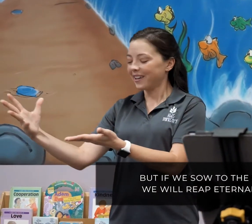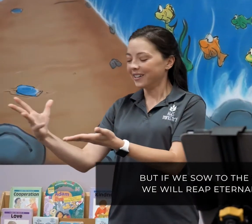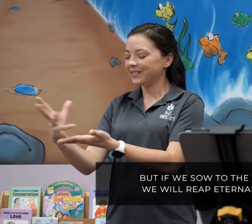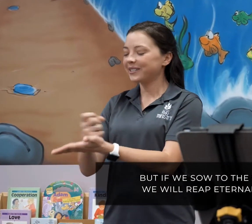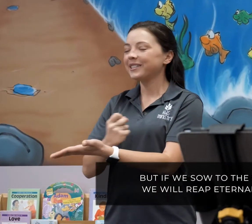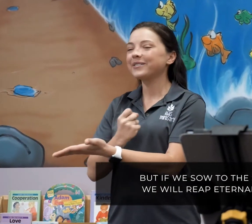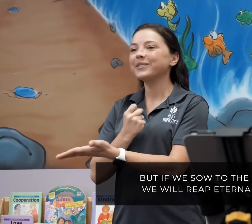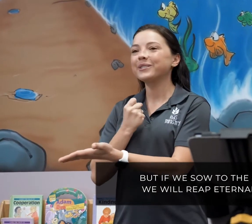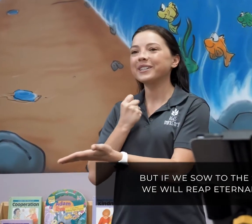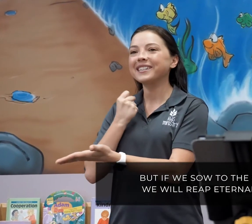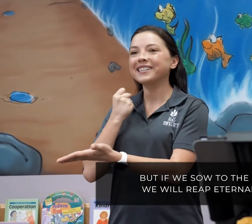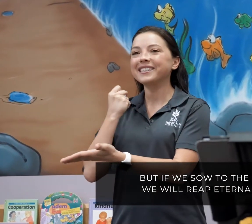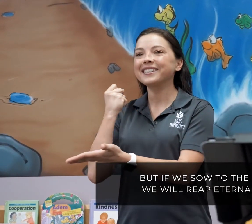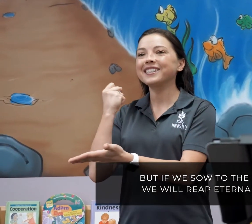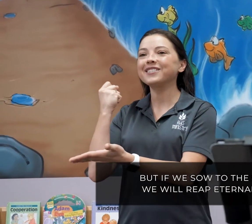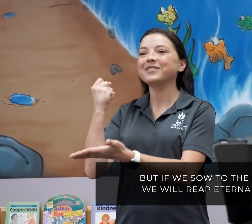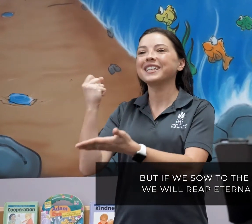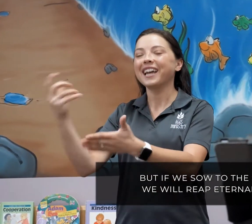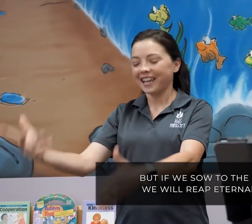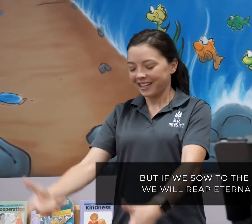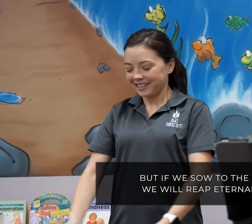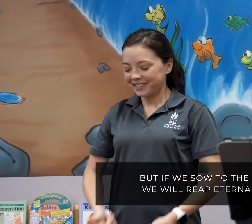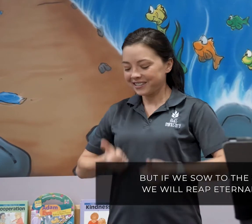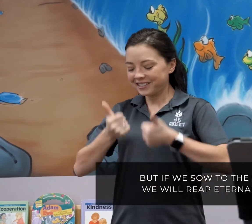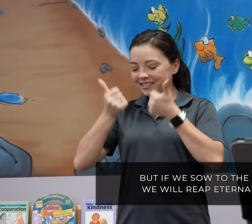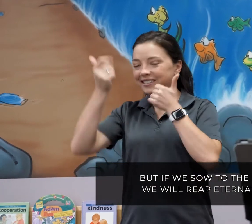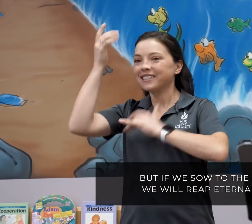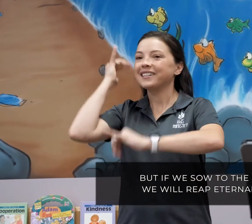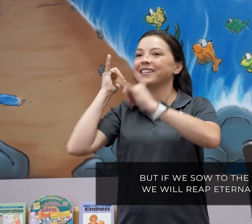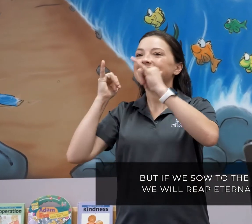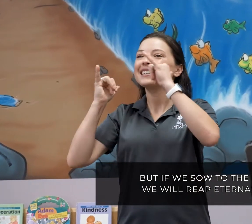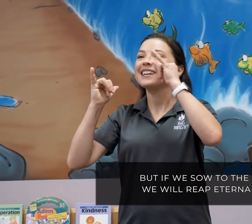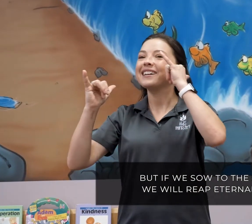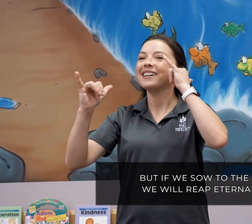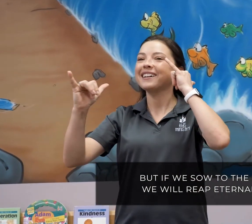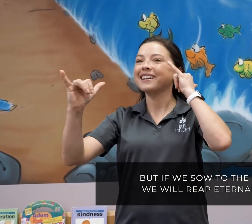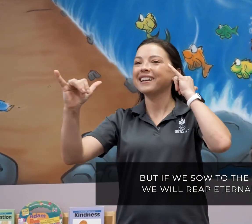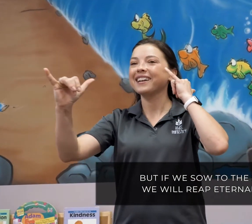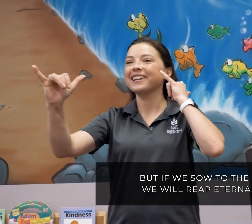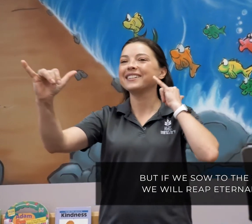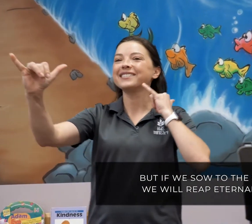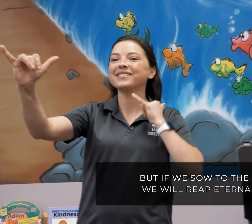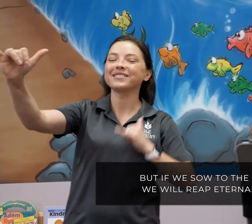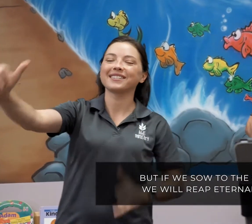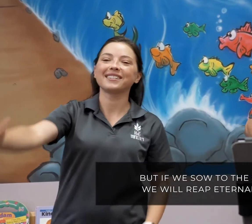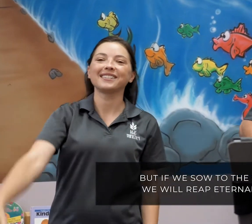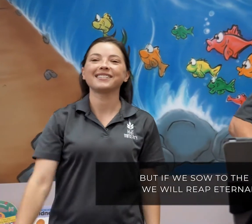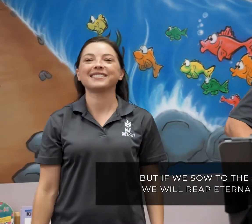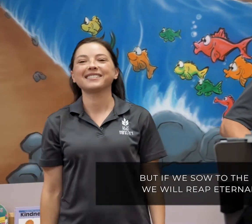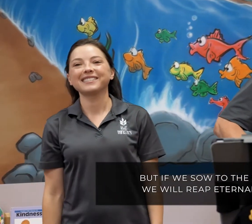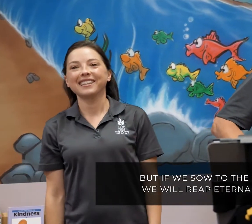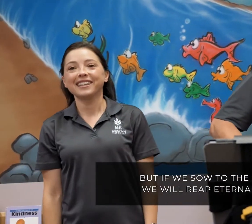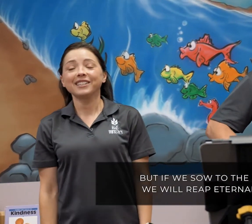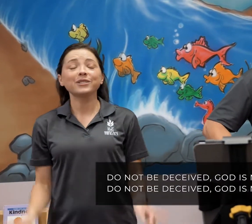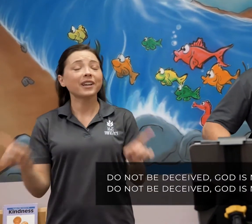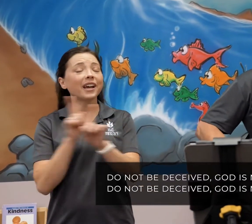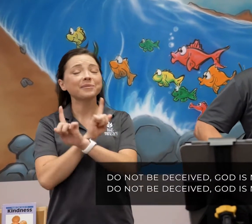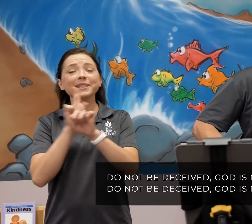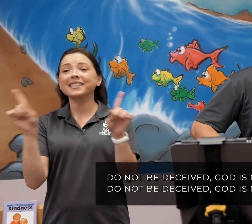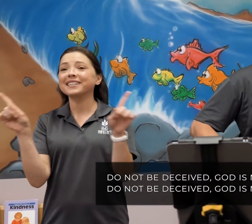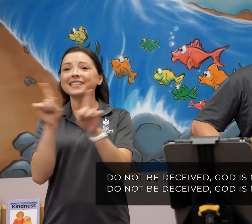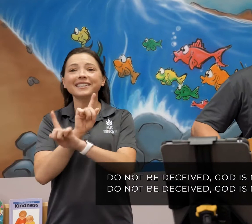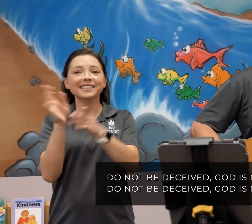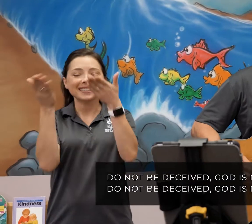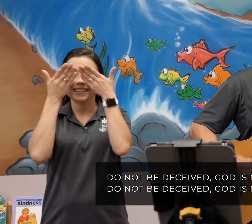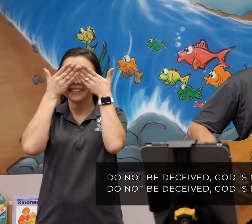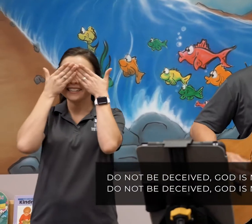we will reap eternal life. Do not